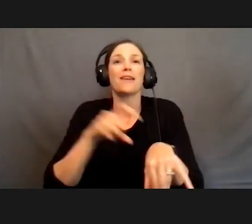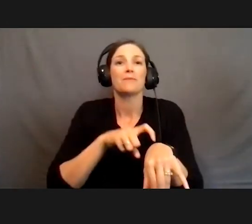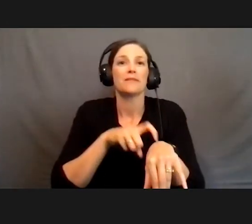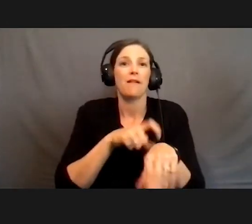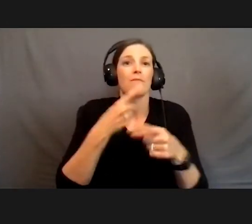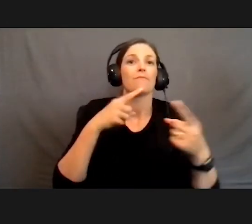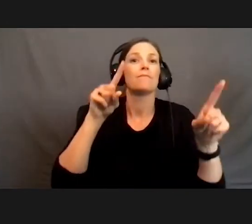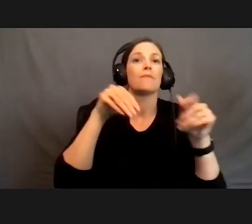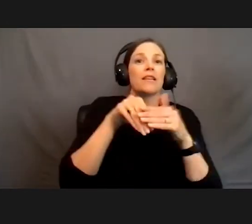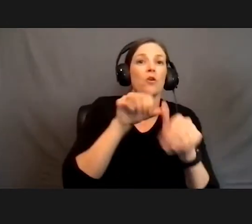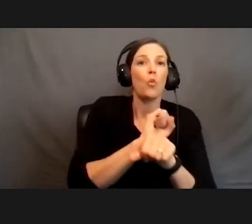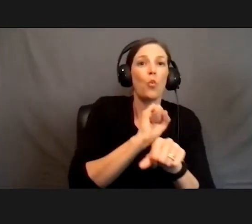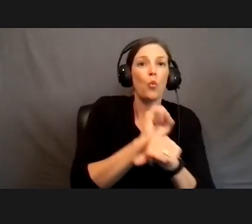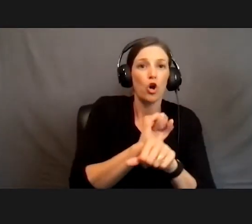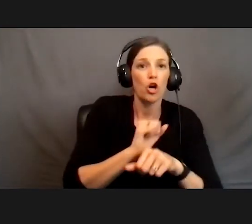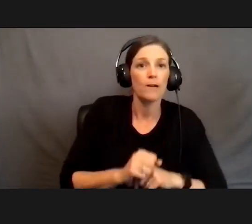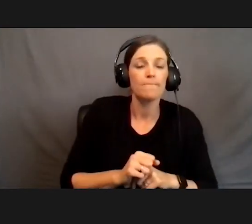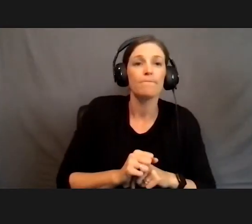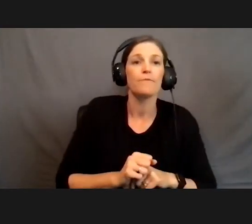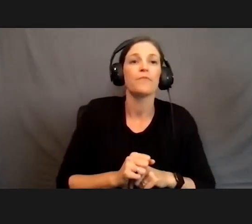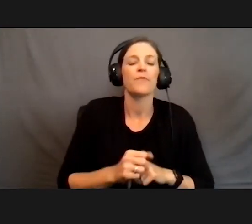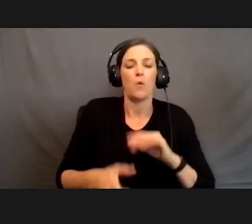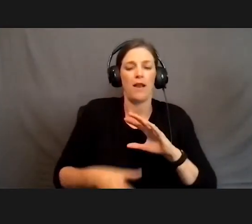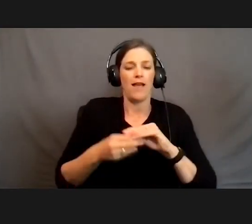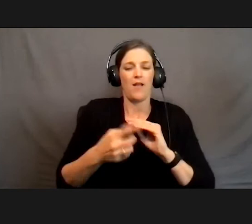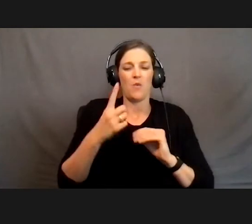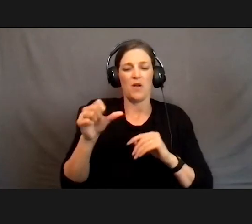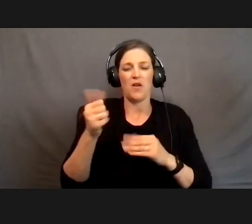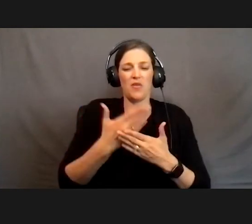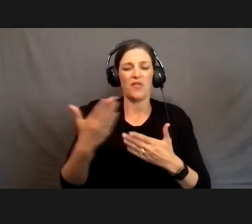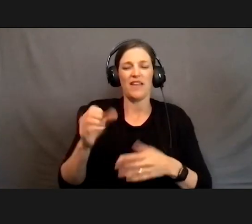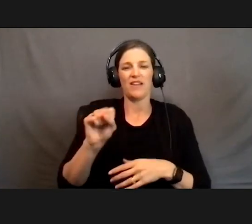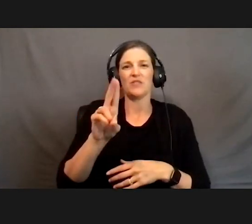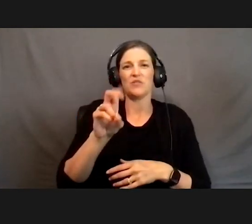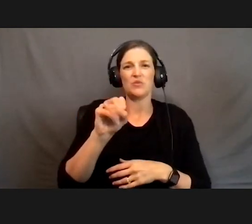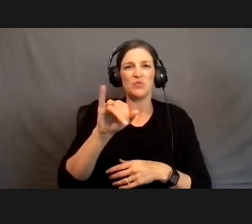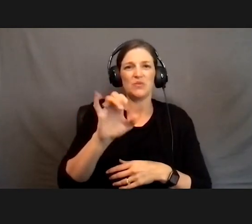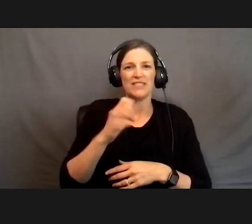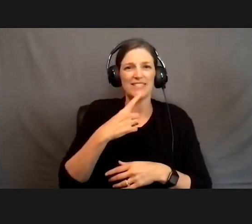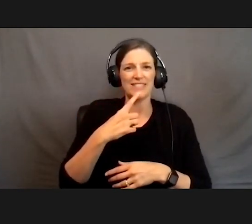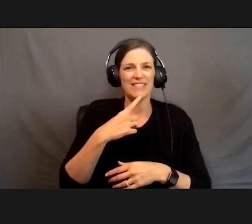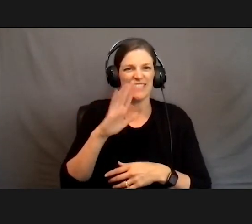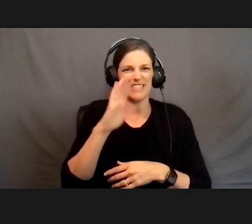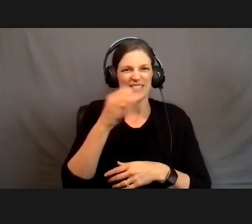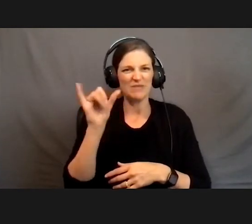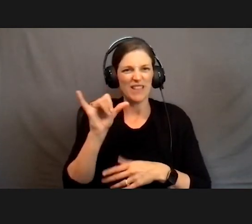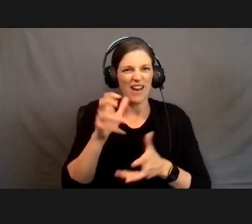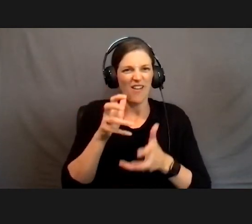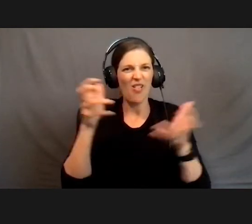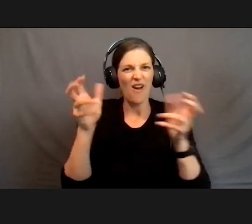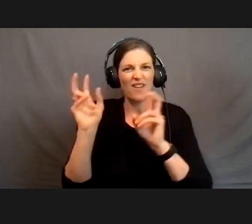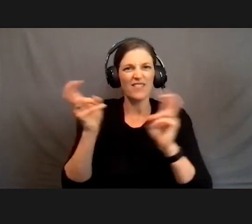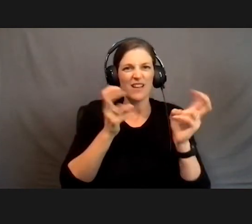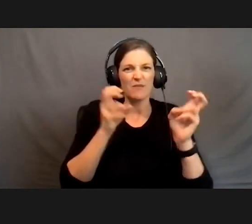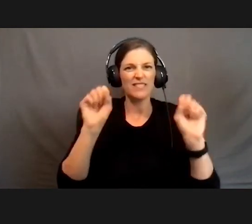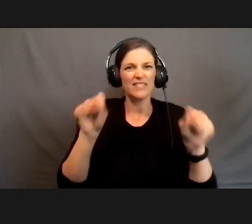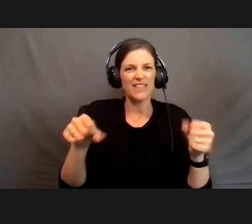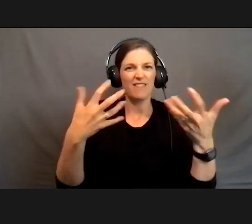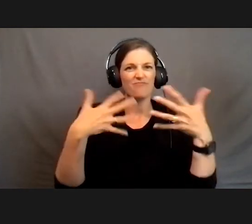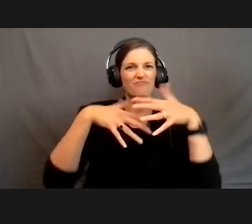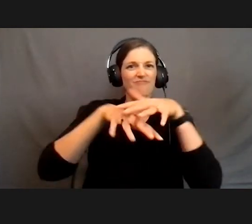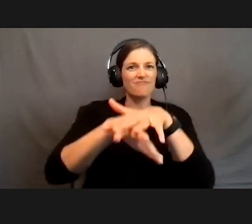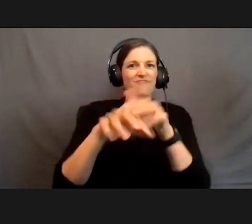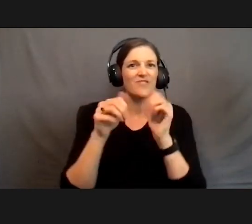And if I can add one other thing, I like what Susie had to say that it seems like a lot of these topics can come tie into one another.